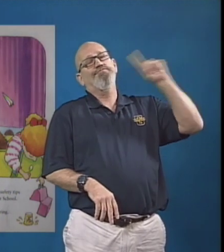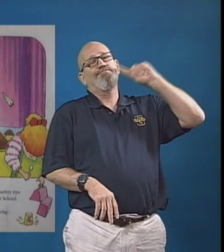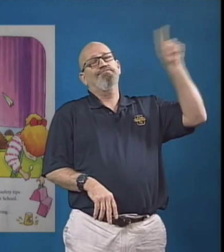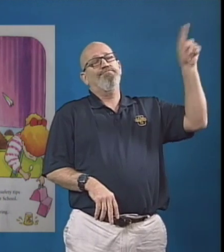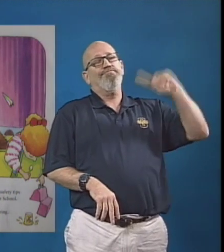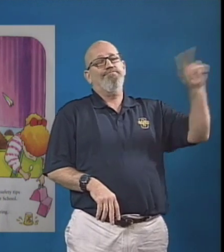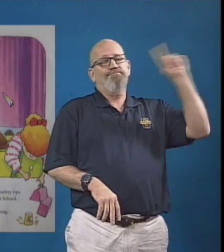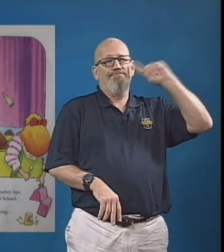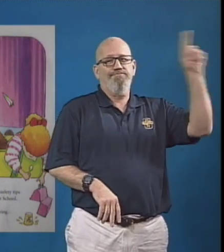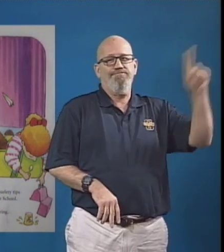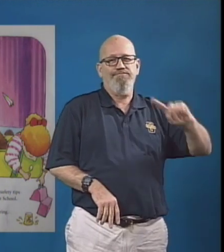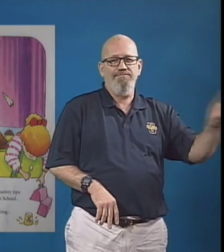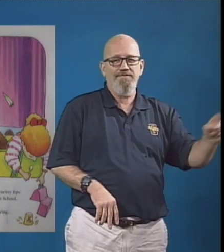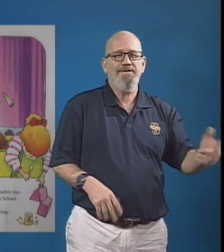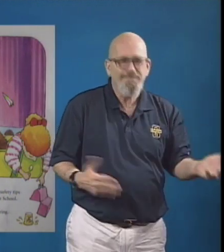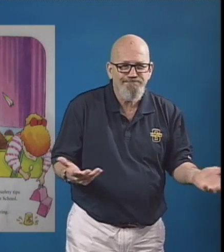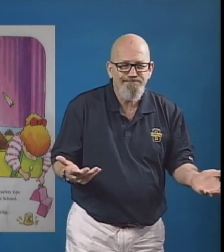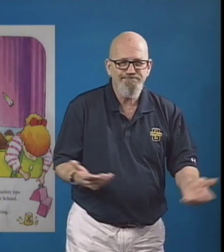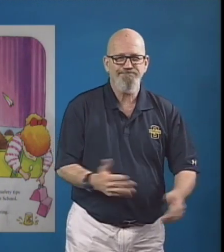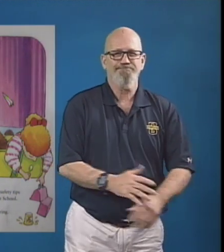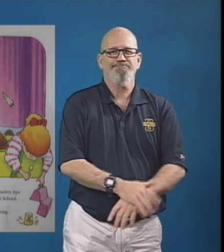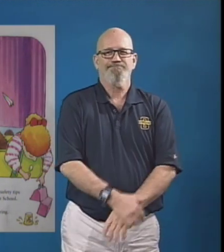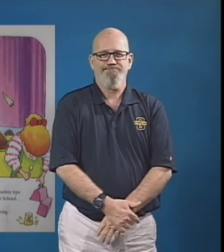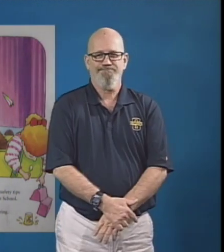listened. Sometimes there was snoring.